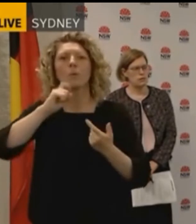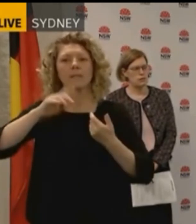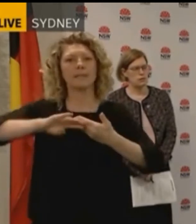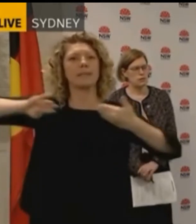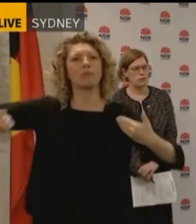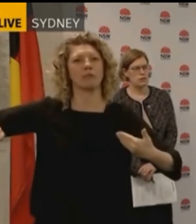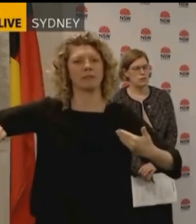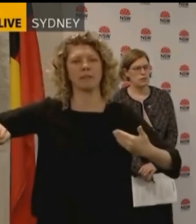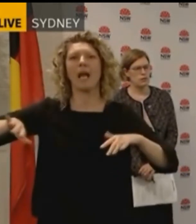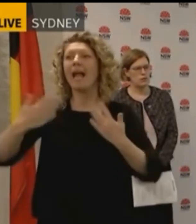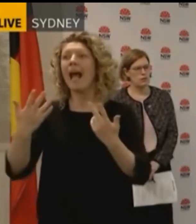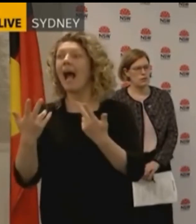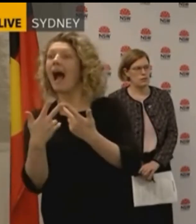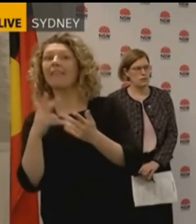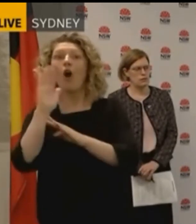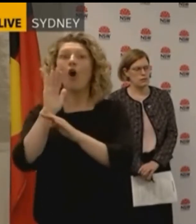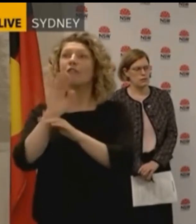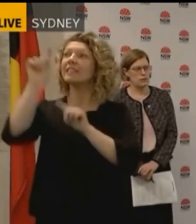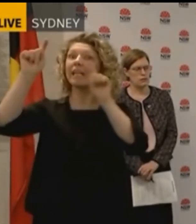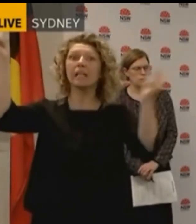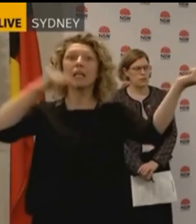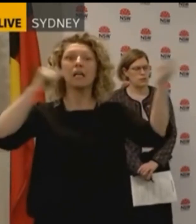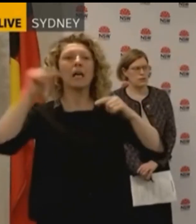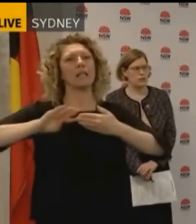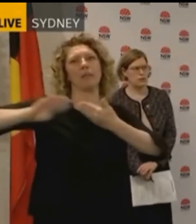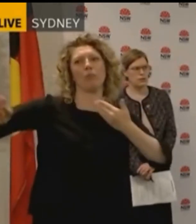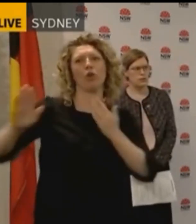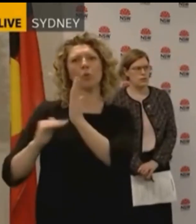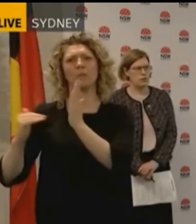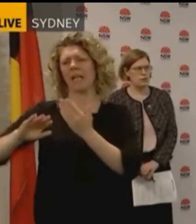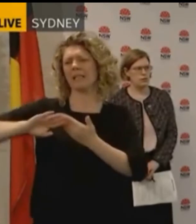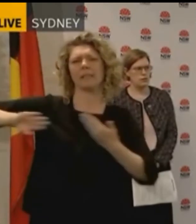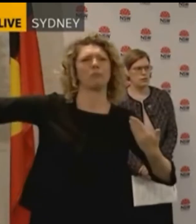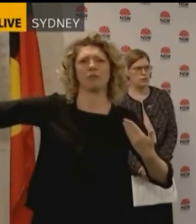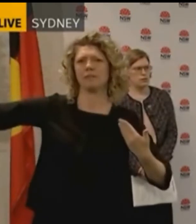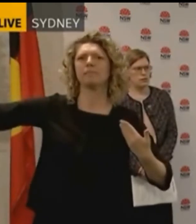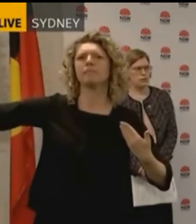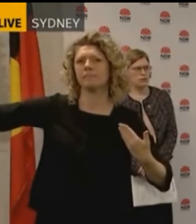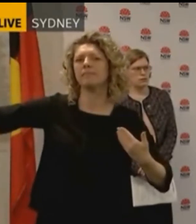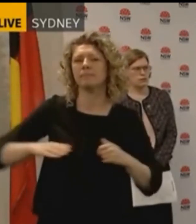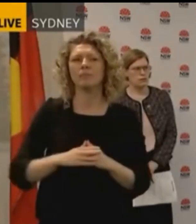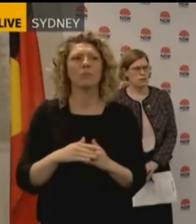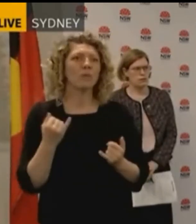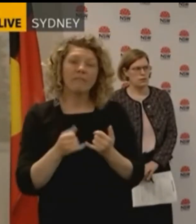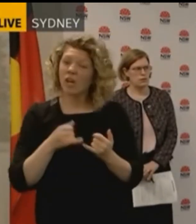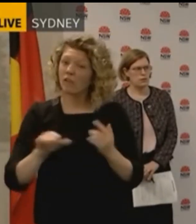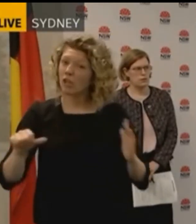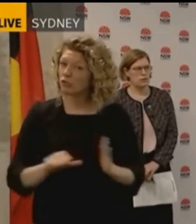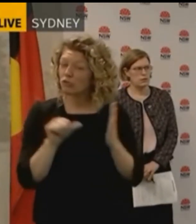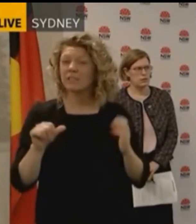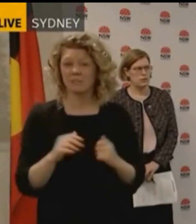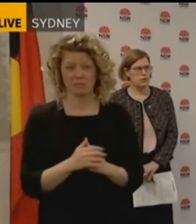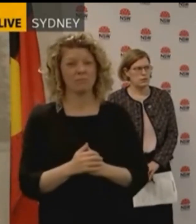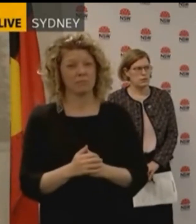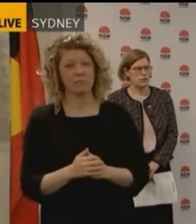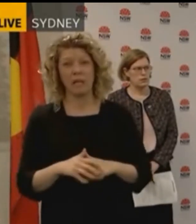from any other international travellers arriving from across the world. Clearly we have very strict rules on most